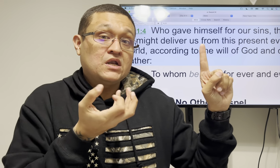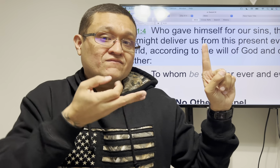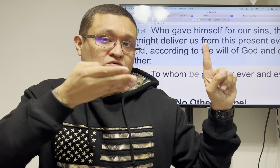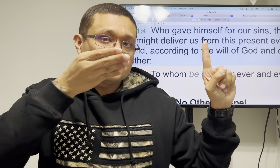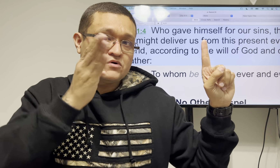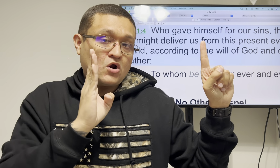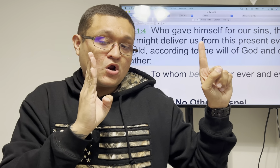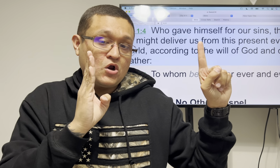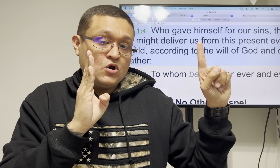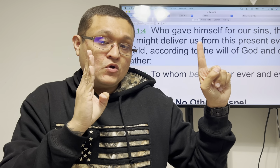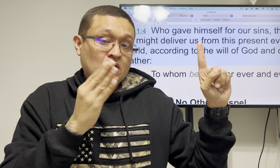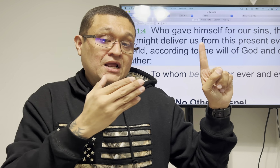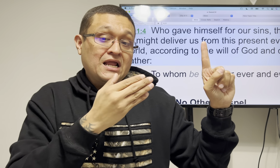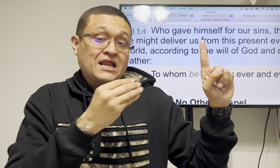according to the will of god